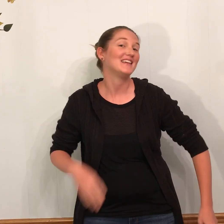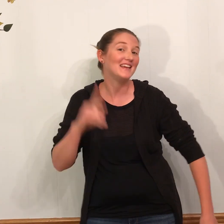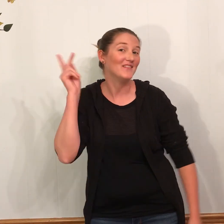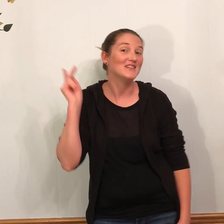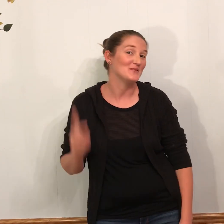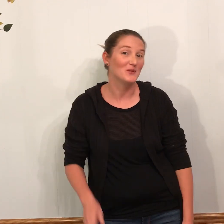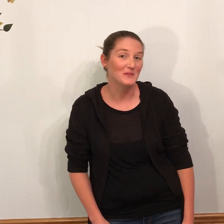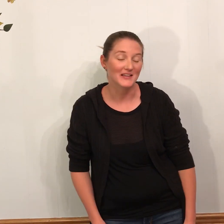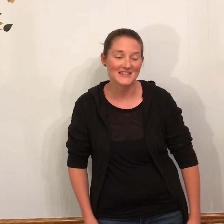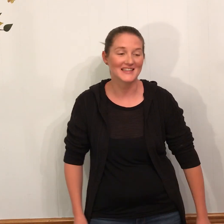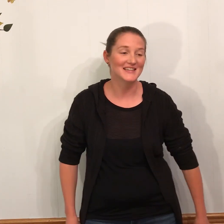Kevin isn't warming about these things.